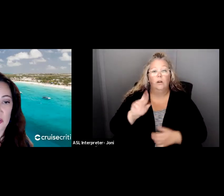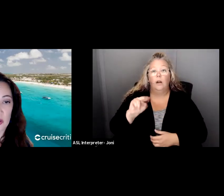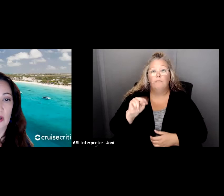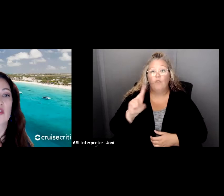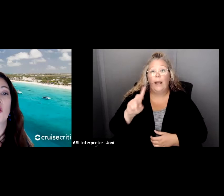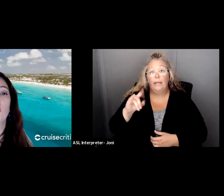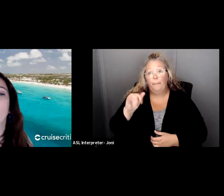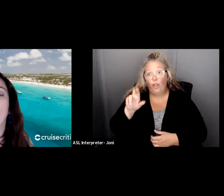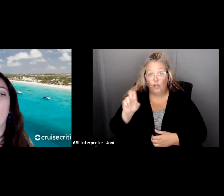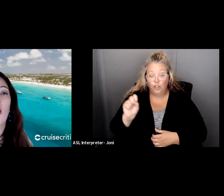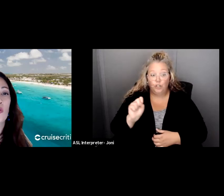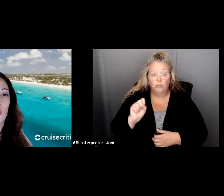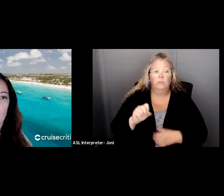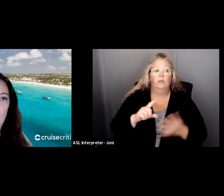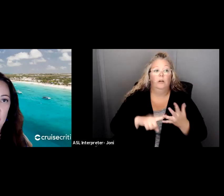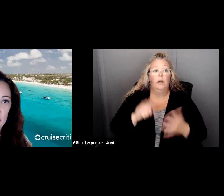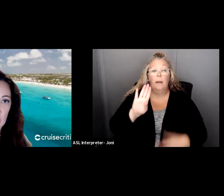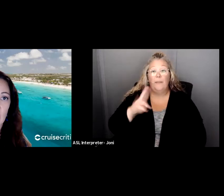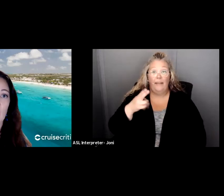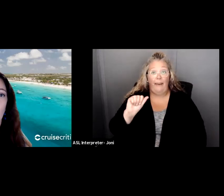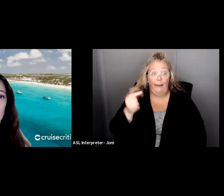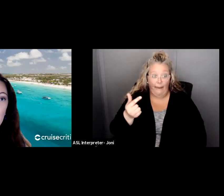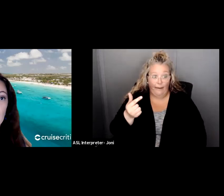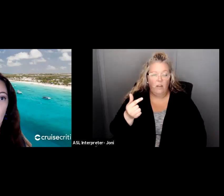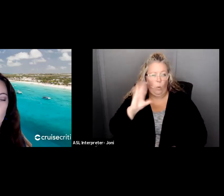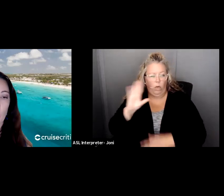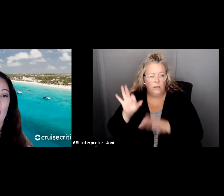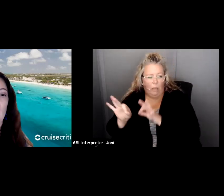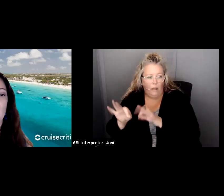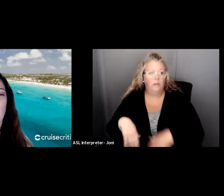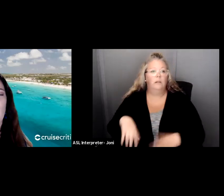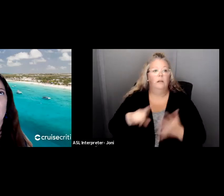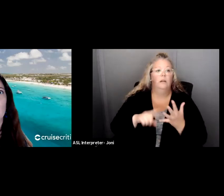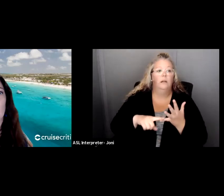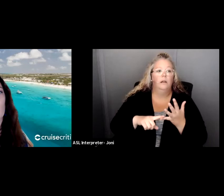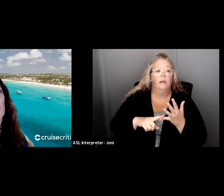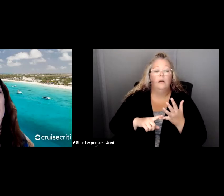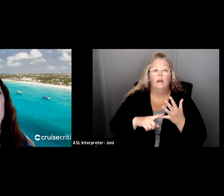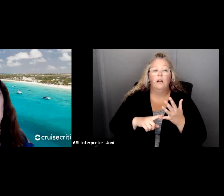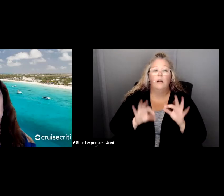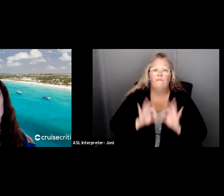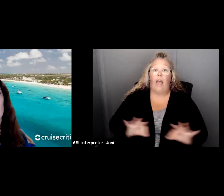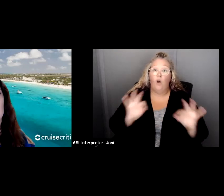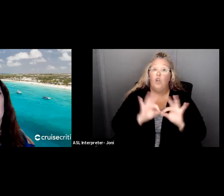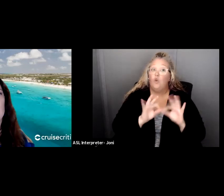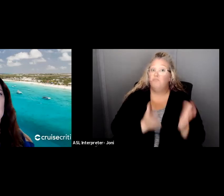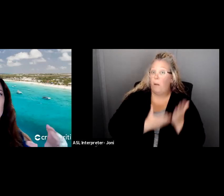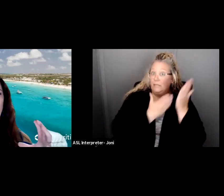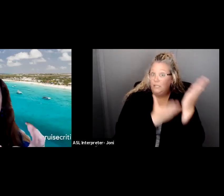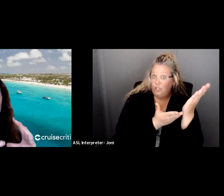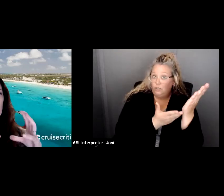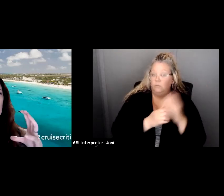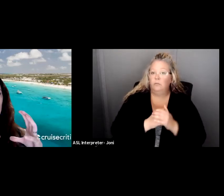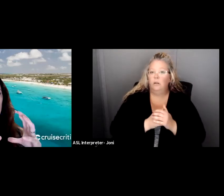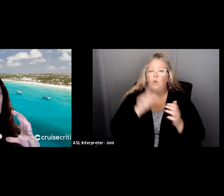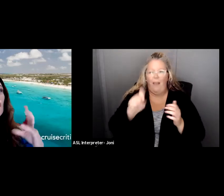proposition. Those are all what your messaging will entail. You have to start with that because you need to